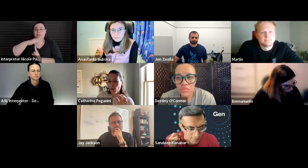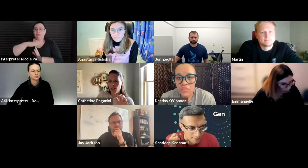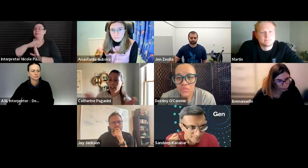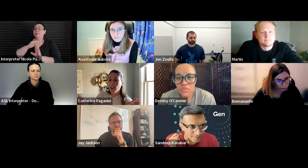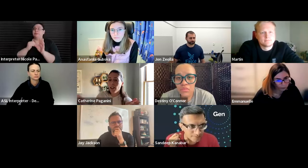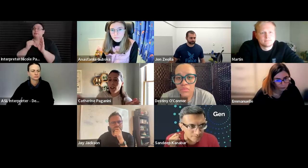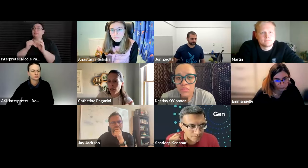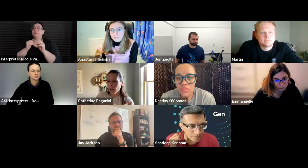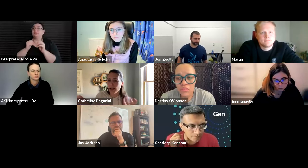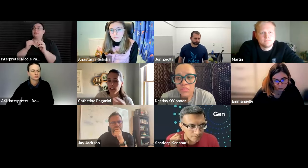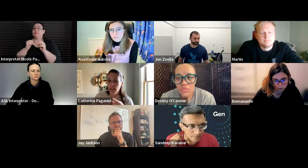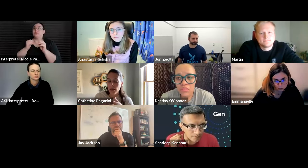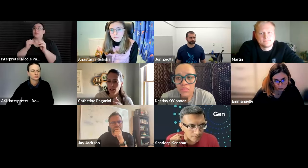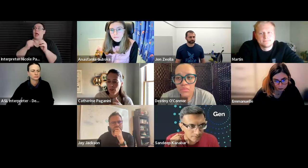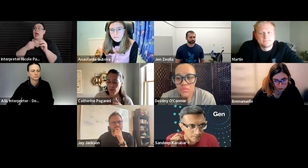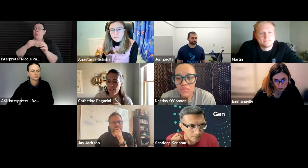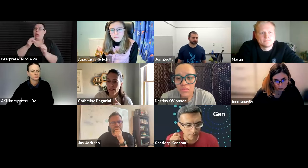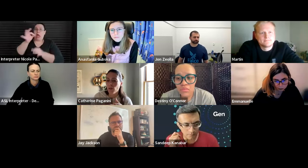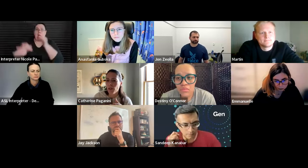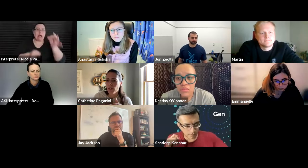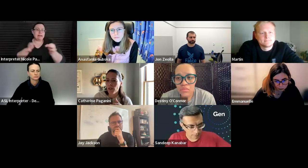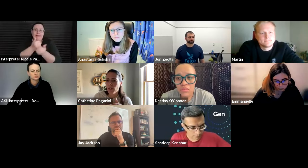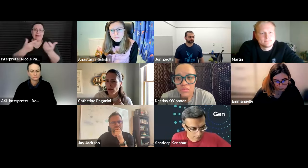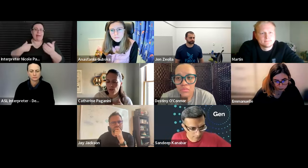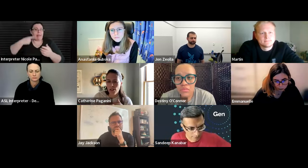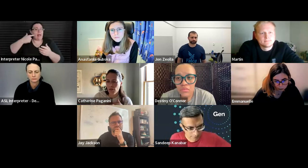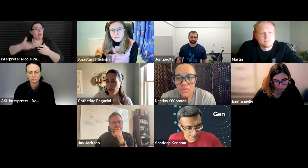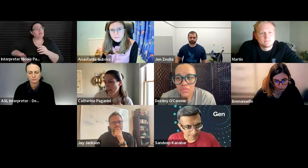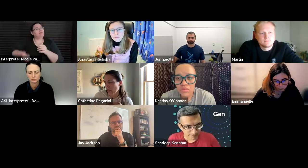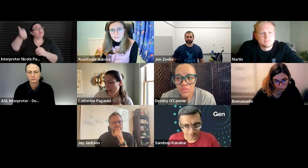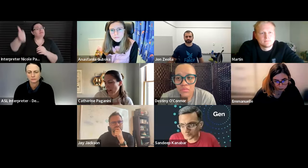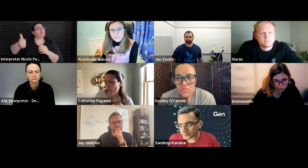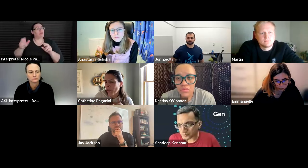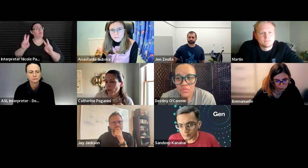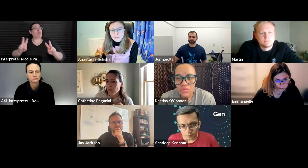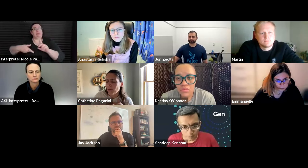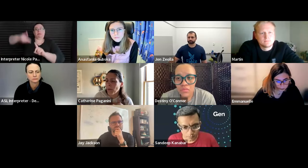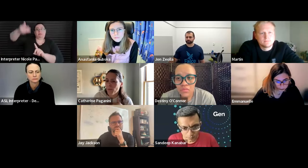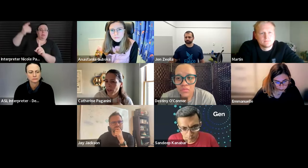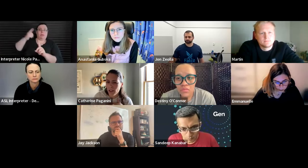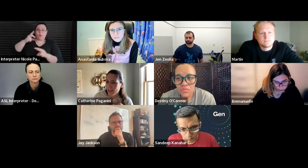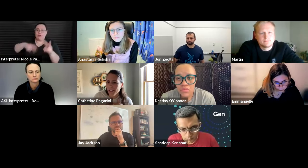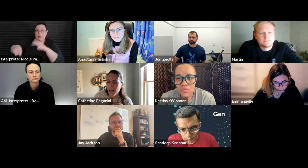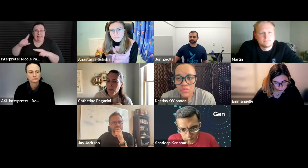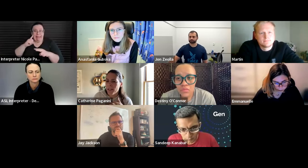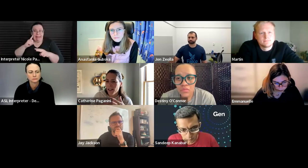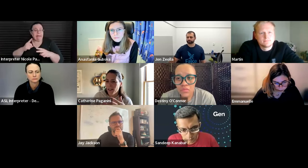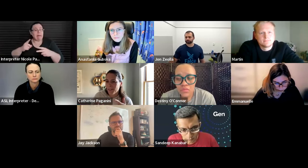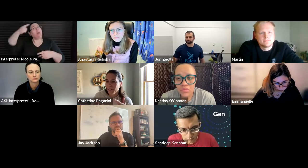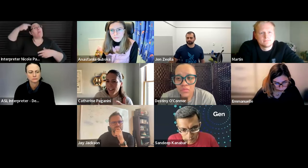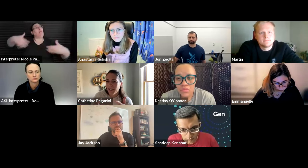and ask all the questions that i think are important like and then uh have that for review as well because i think it's straightforward but maybe something